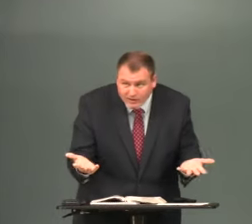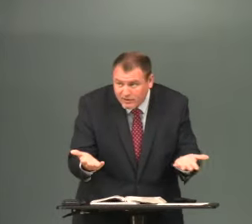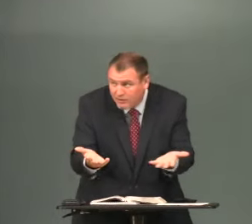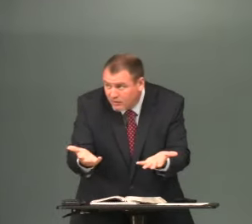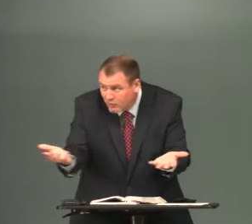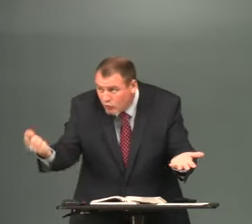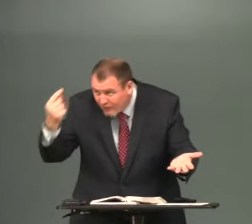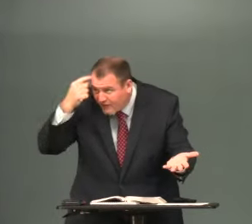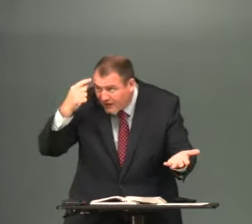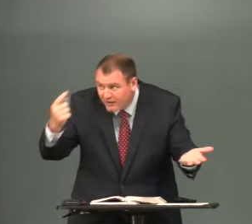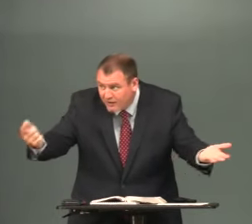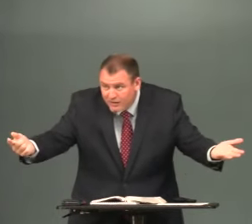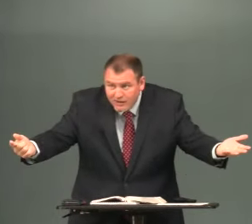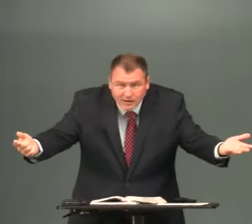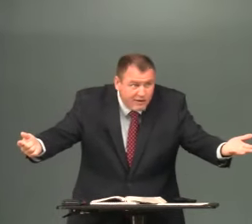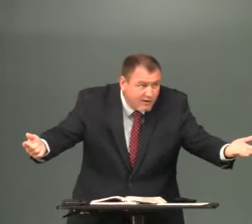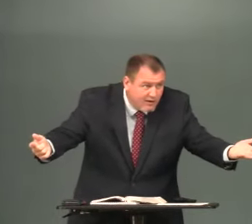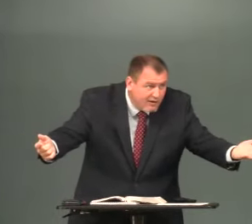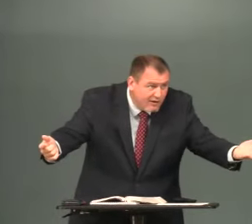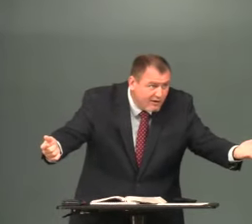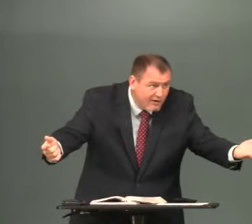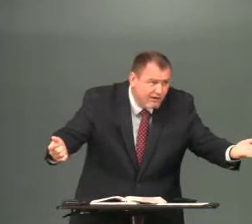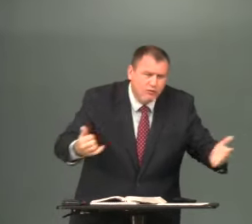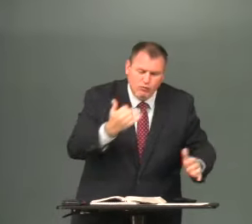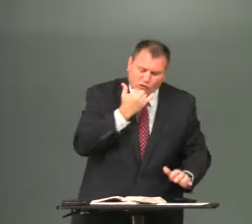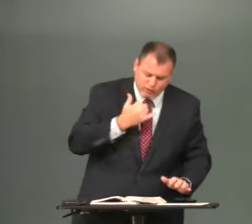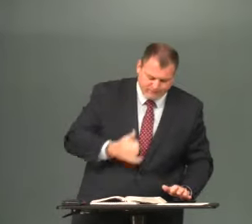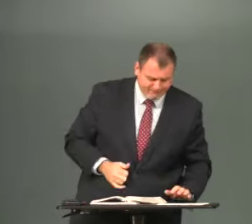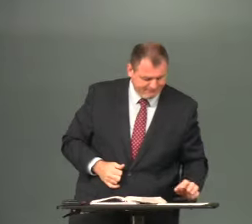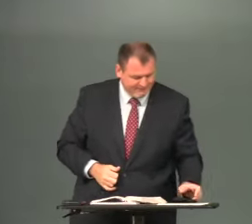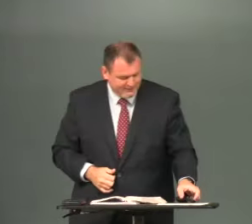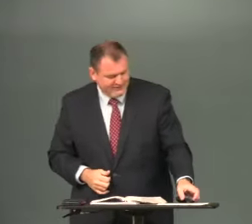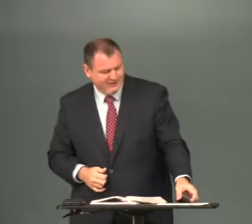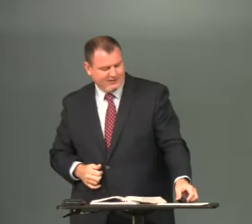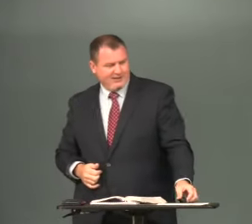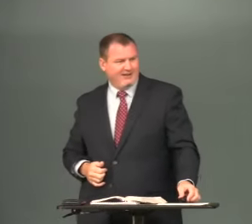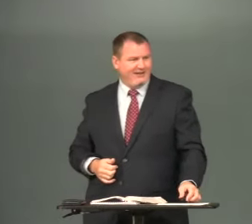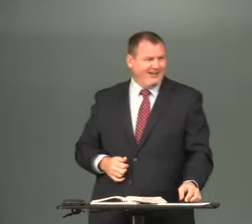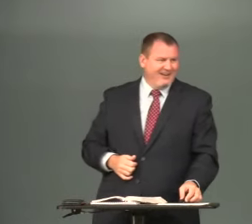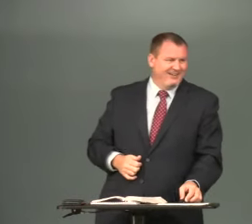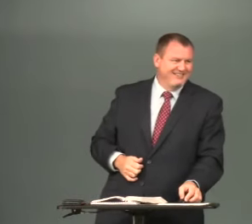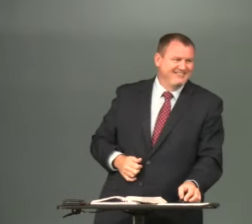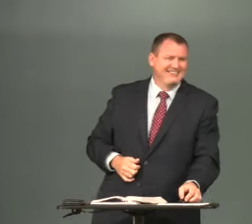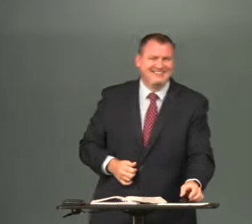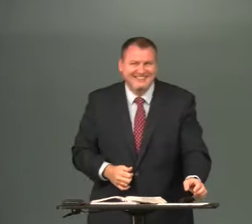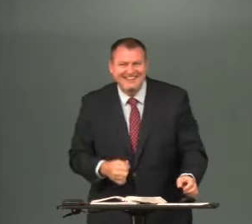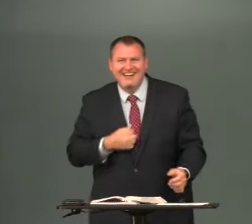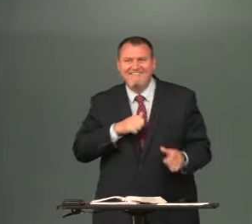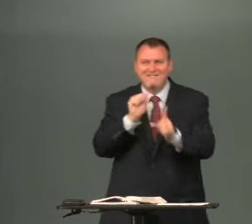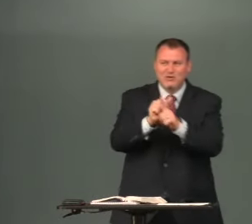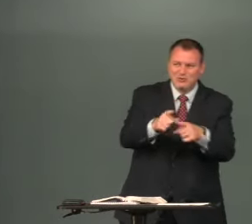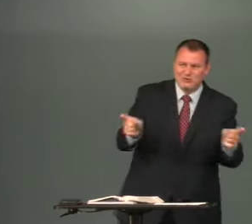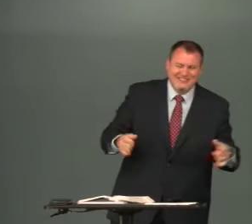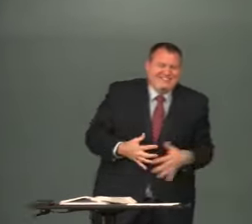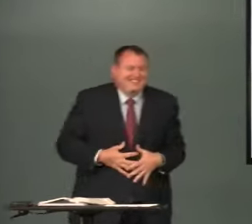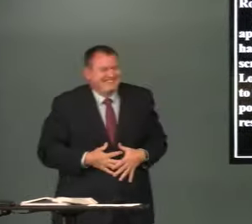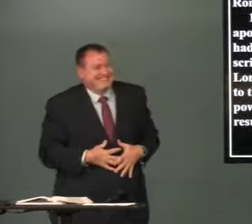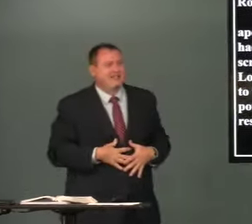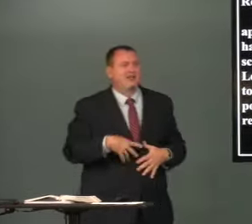so now paul's writing to the romans and why is he writing to romans nah i